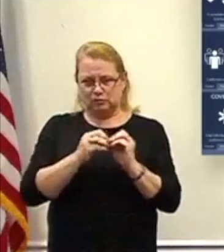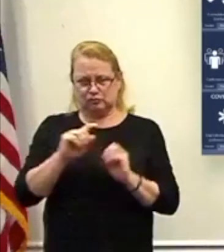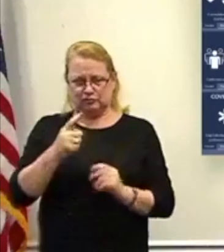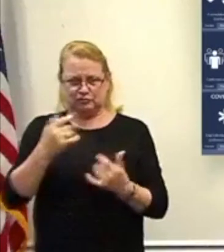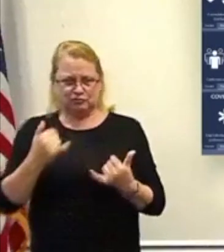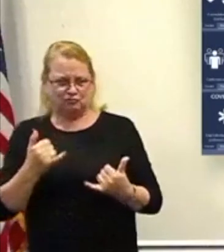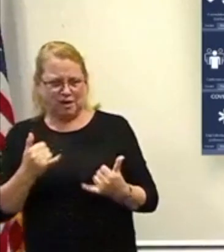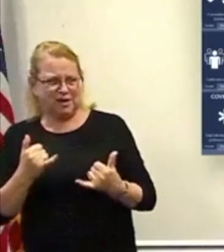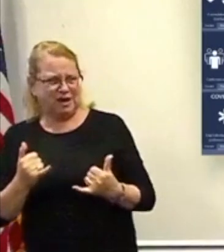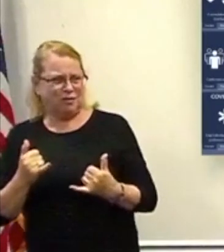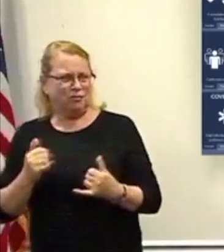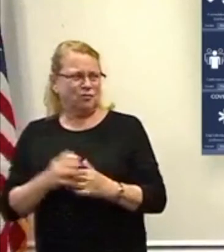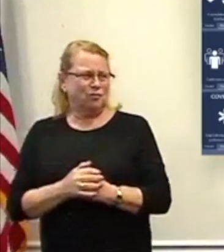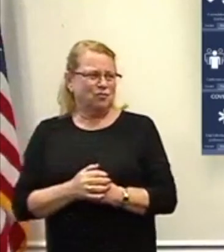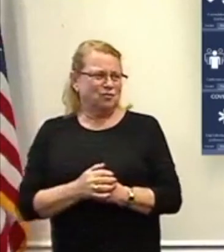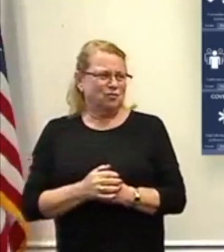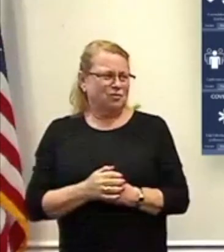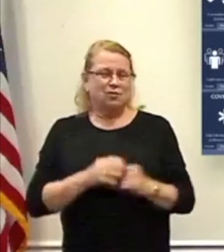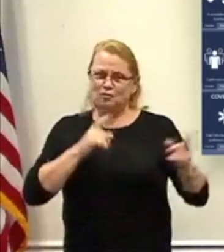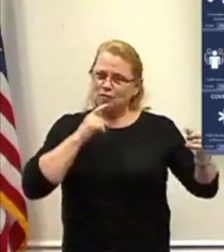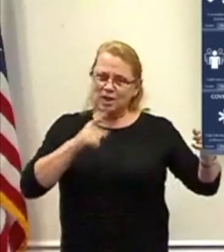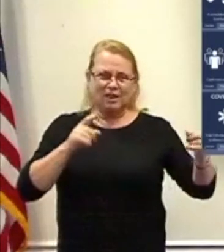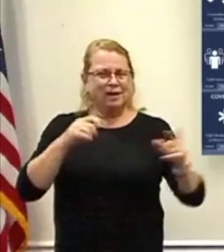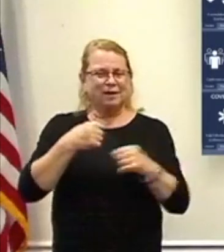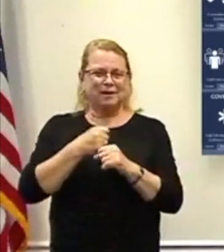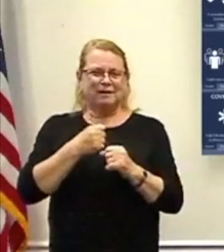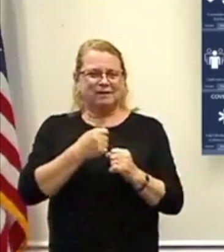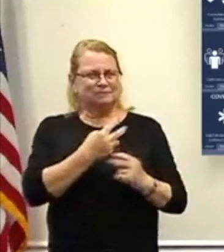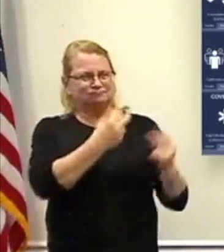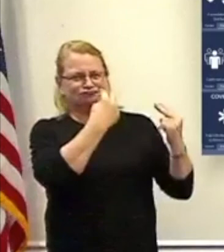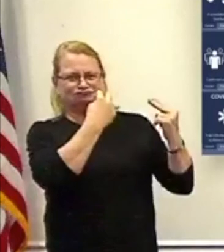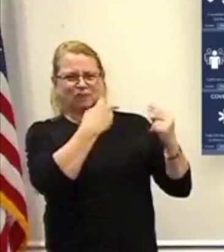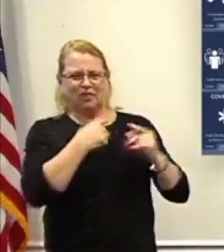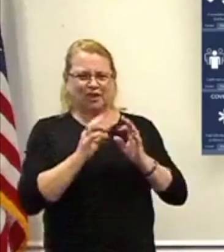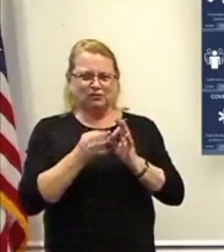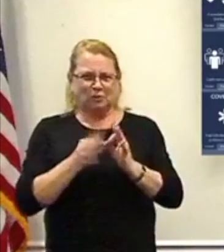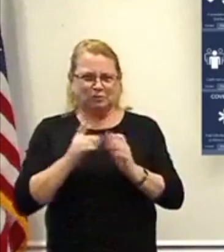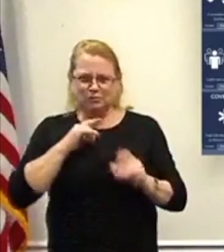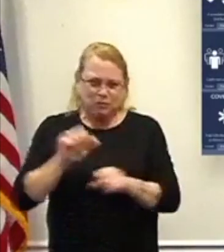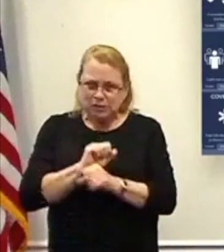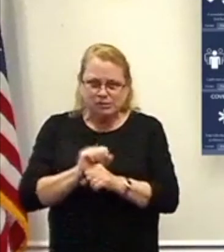I'm really going to work our American Sign Language interpreters this evening.